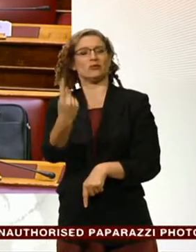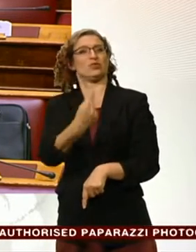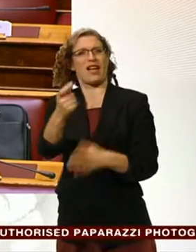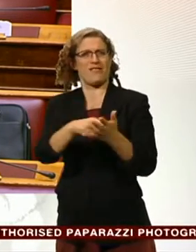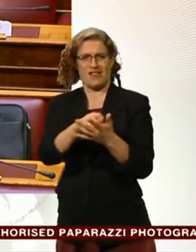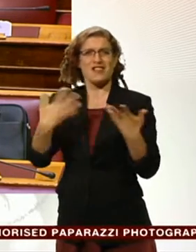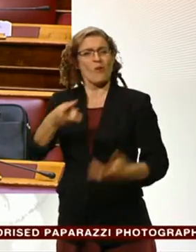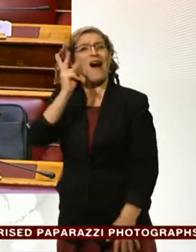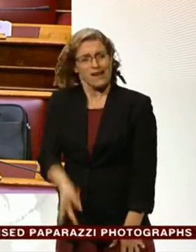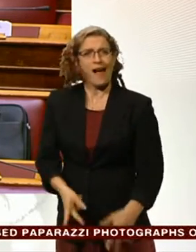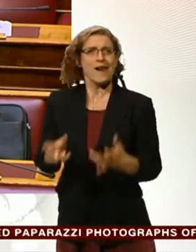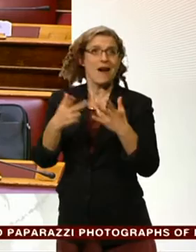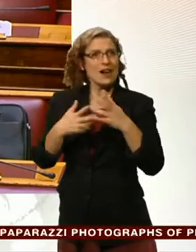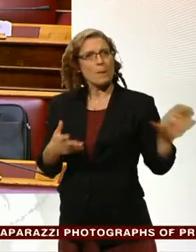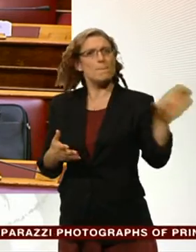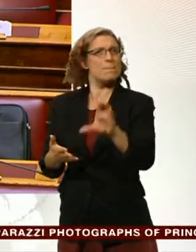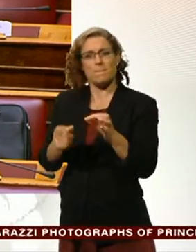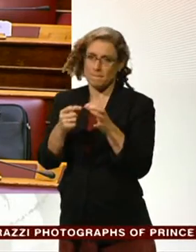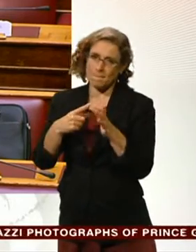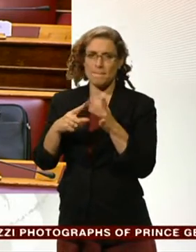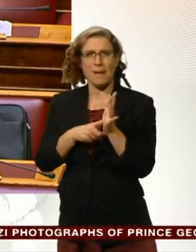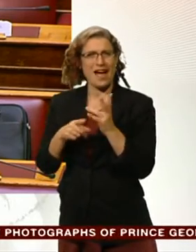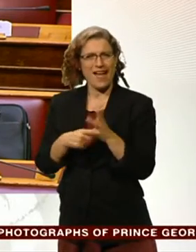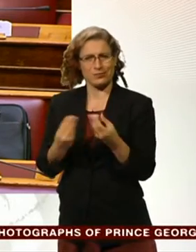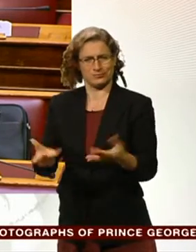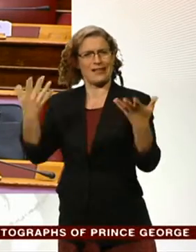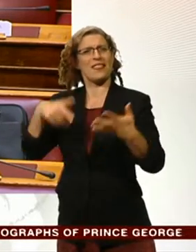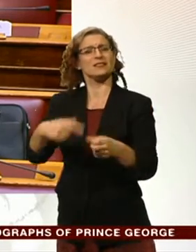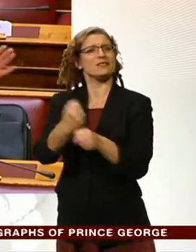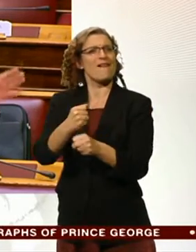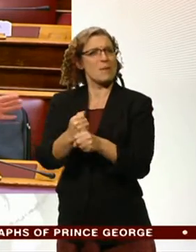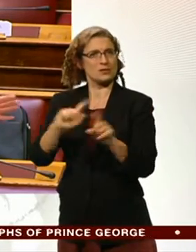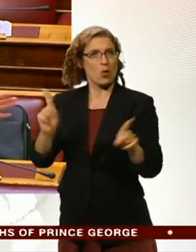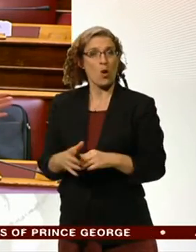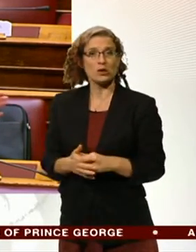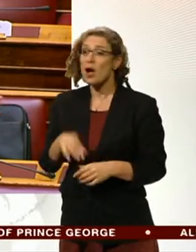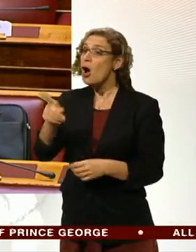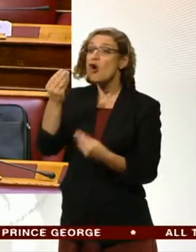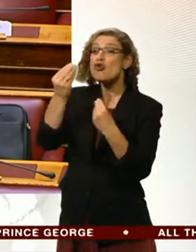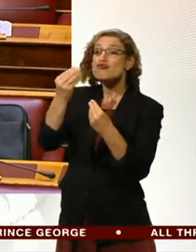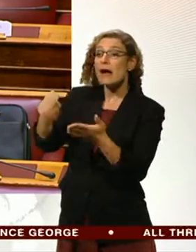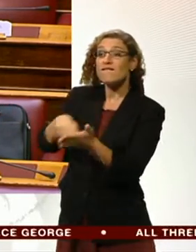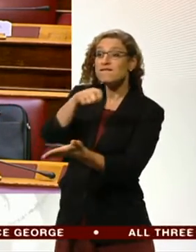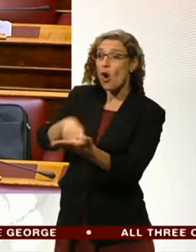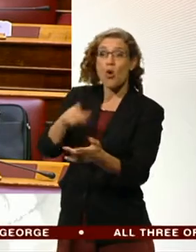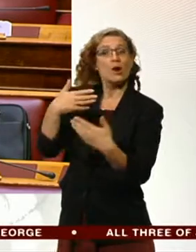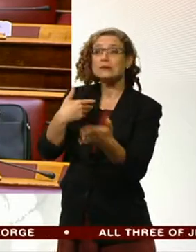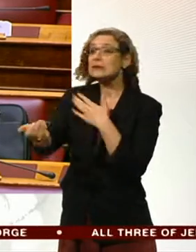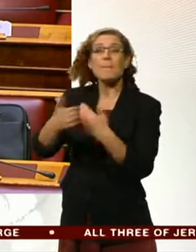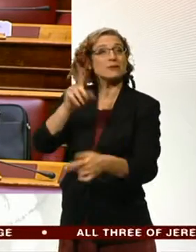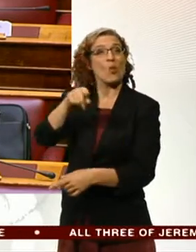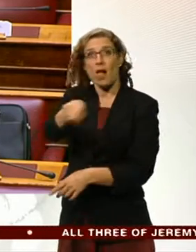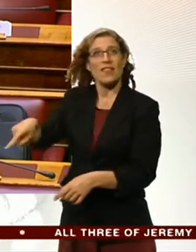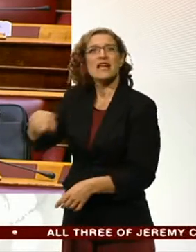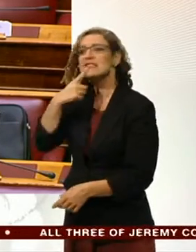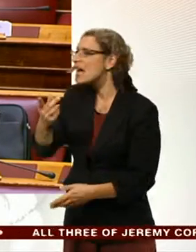bailout. So what kind of government is this, where whatever the Greek people vote for, no matter what they fight for, or